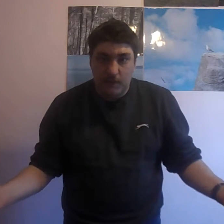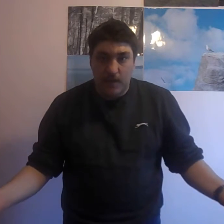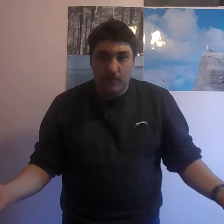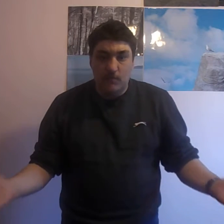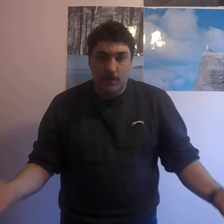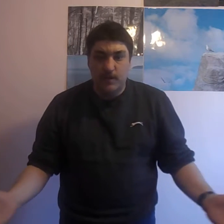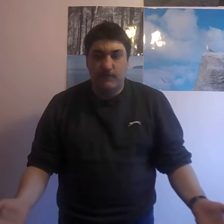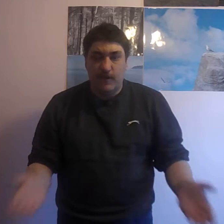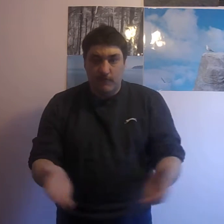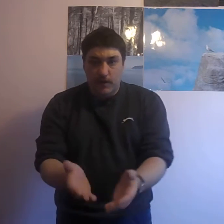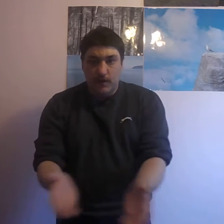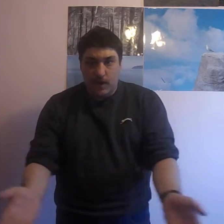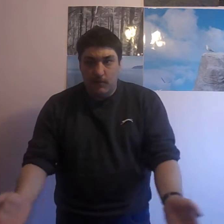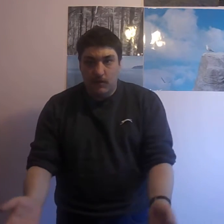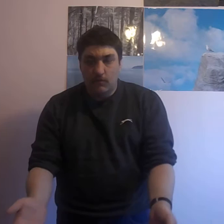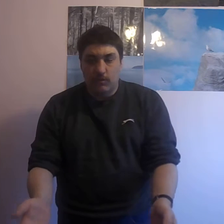make more money if they're running a game console.